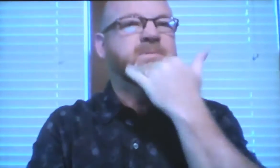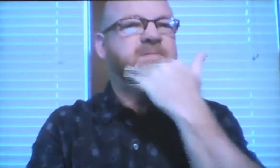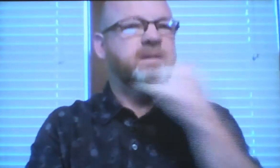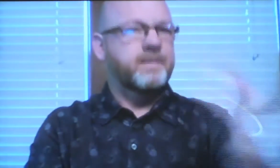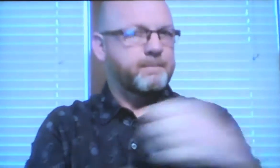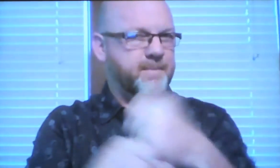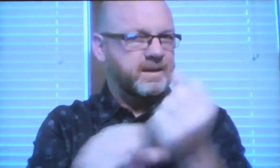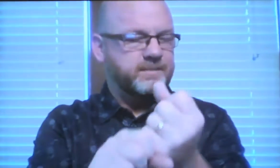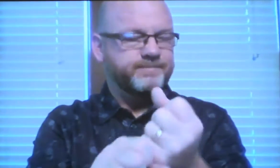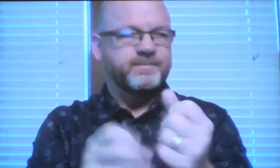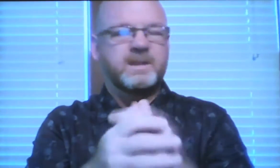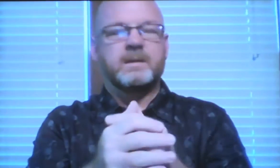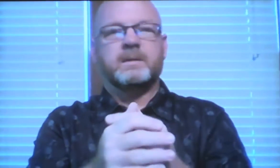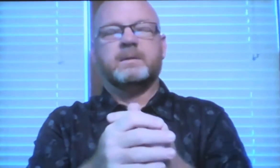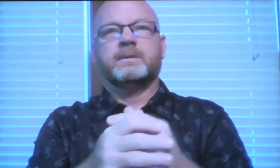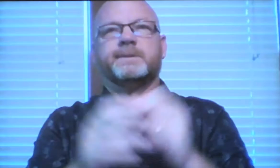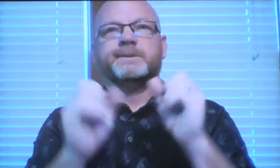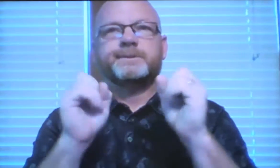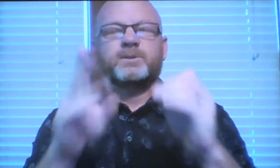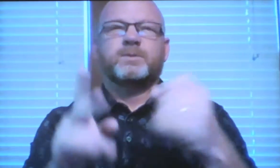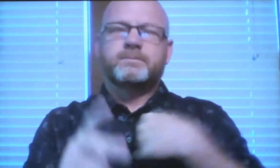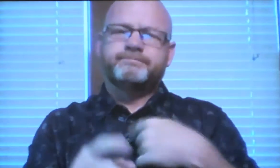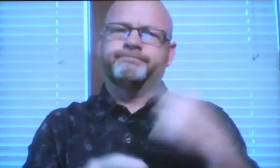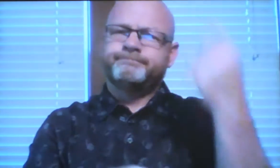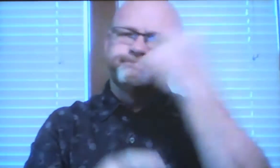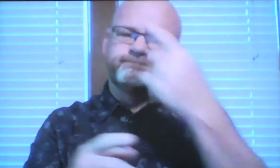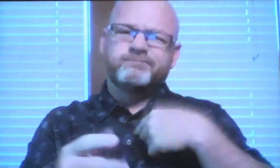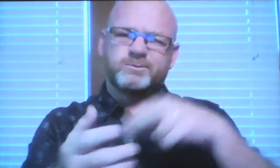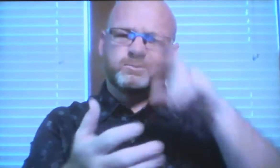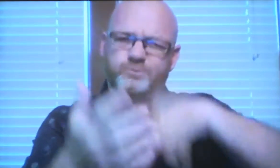Because we don't want to make the same mistakes they were making.